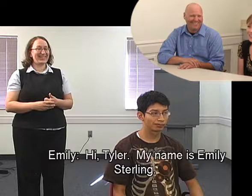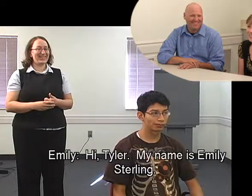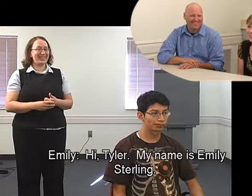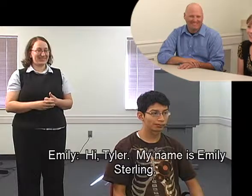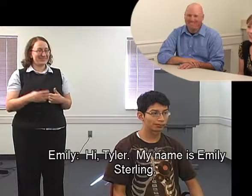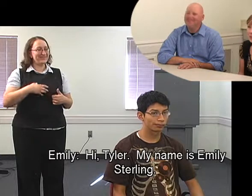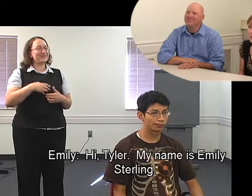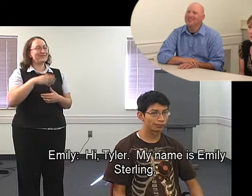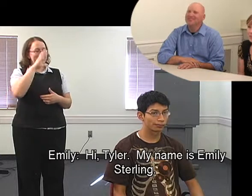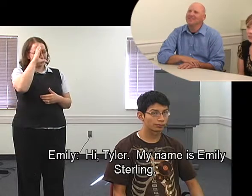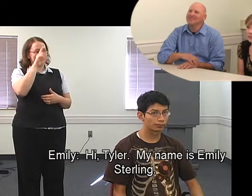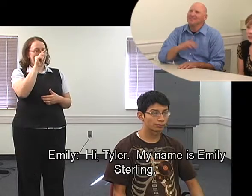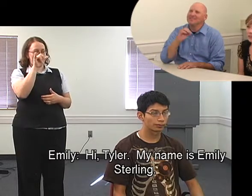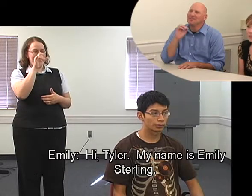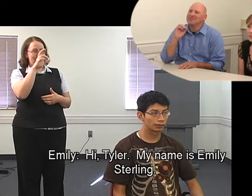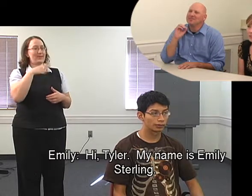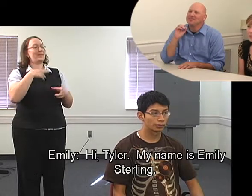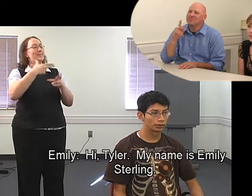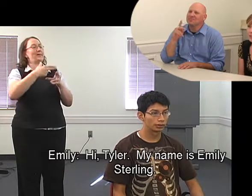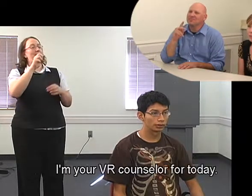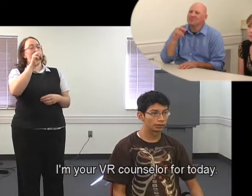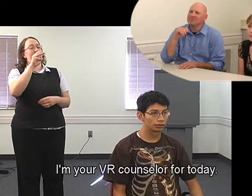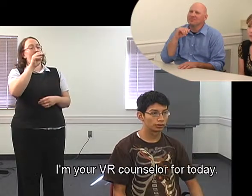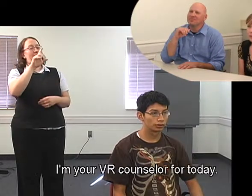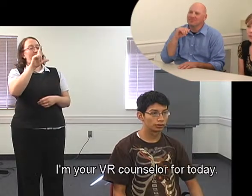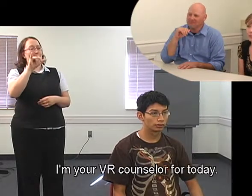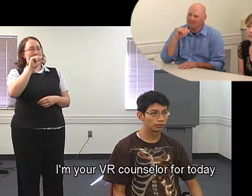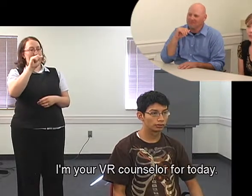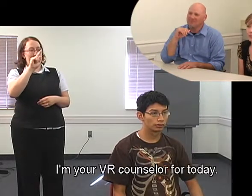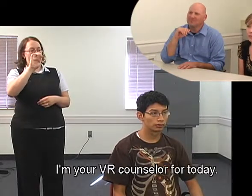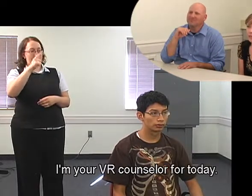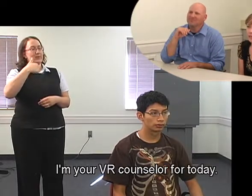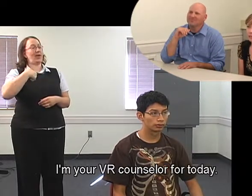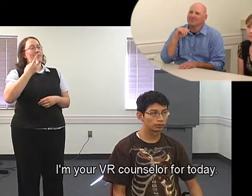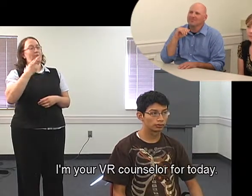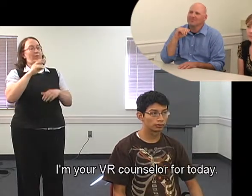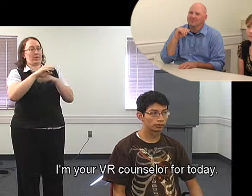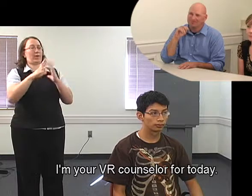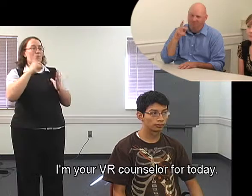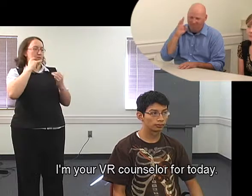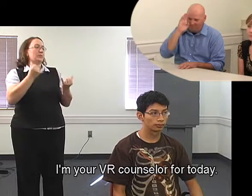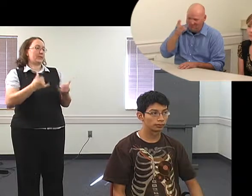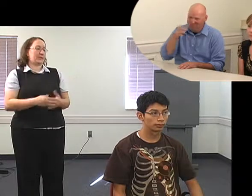Hi, Tyler. My name is Emily Sterling. I'm your VR counselor for today.